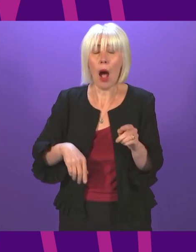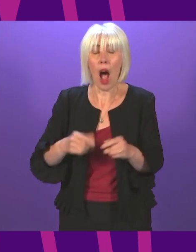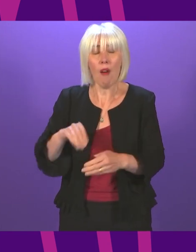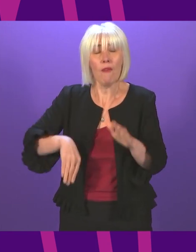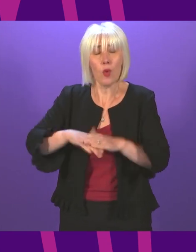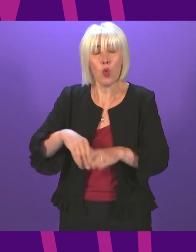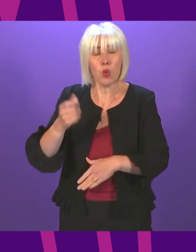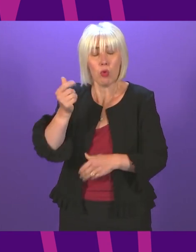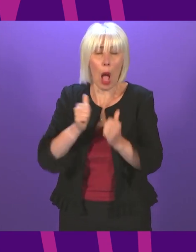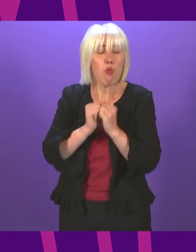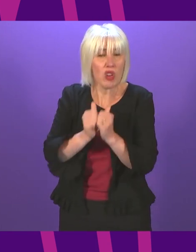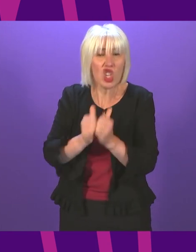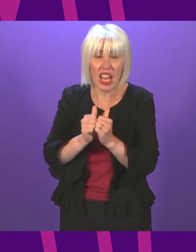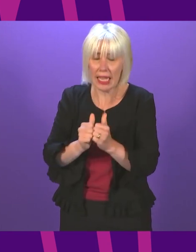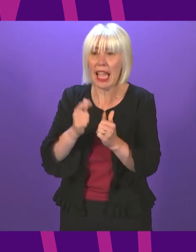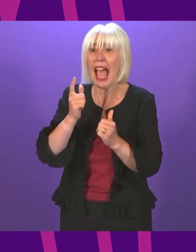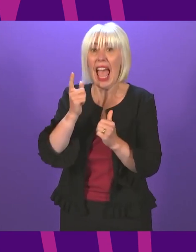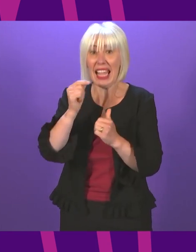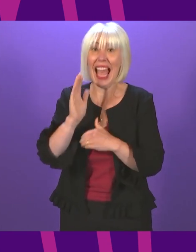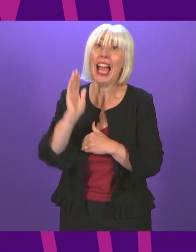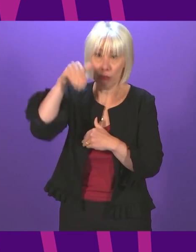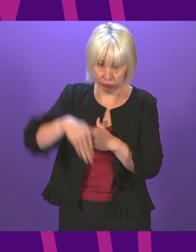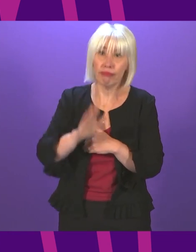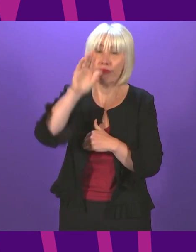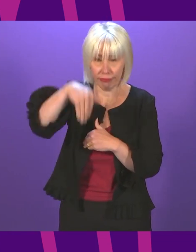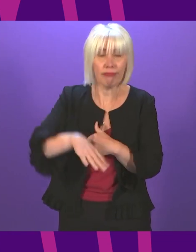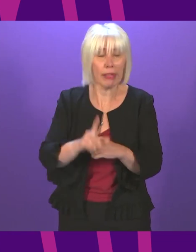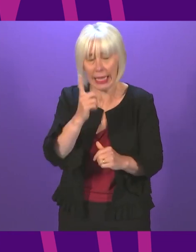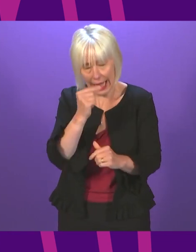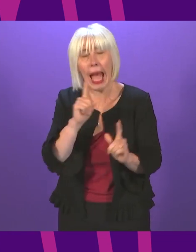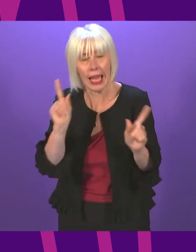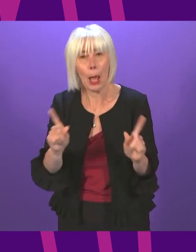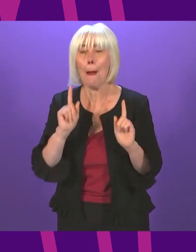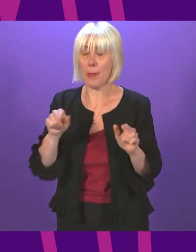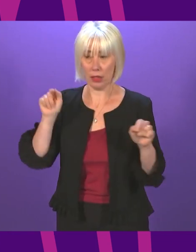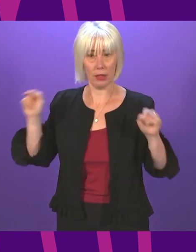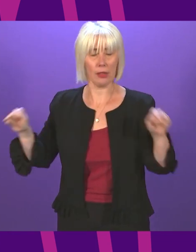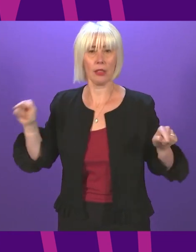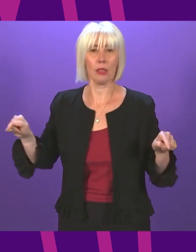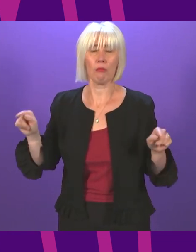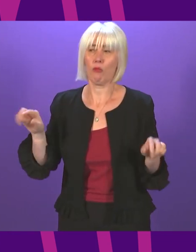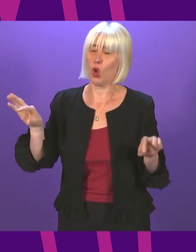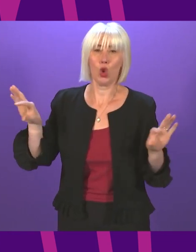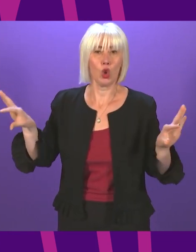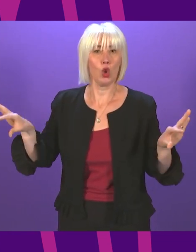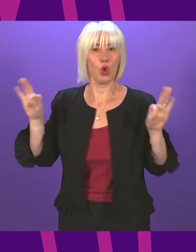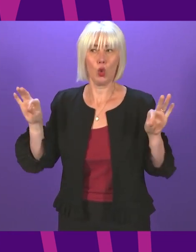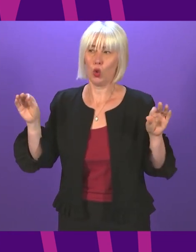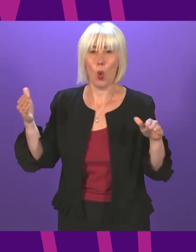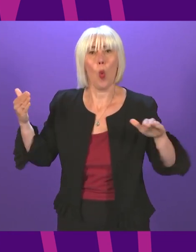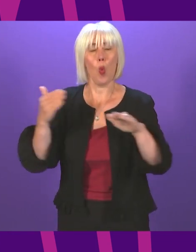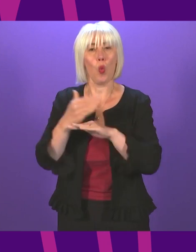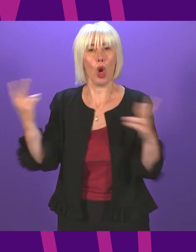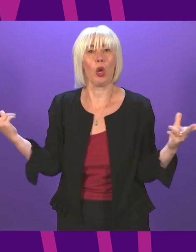and the ups and downs that an agreement like this will entail, the SNP and the Greens are choosing to work together.